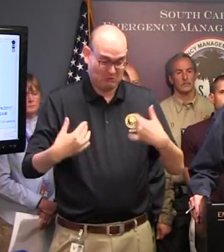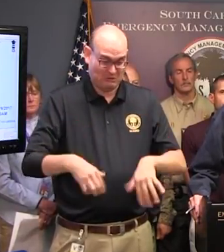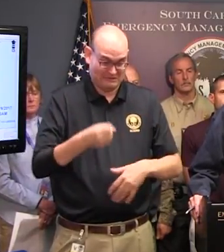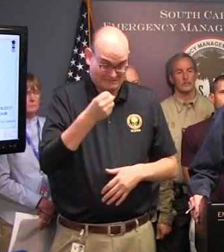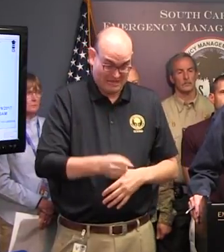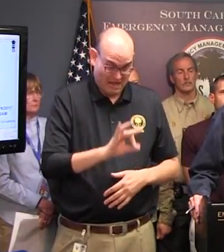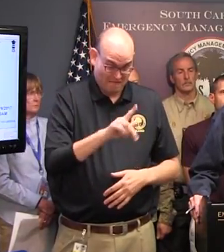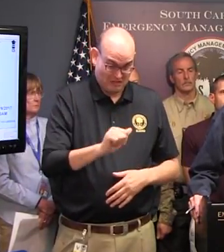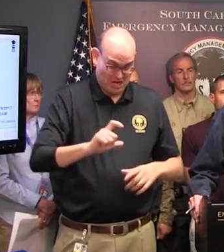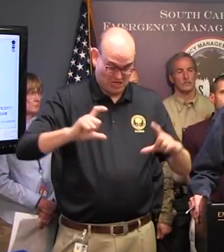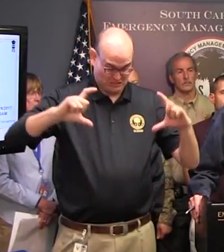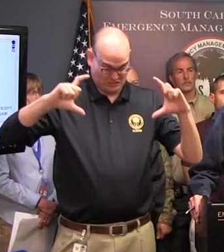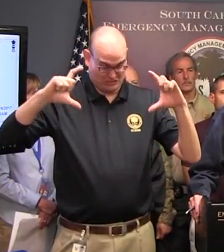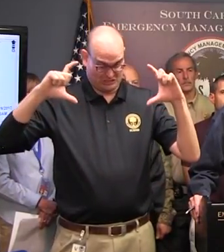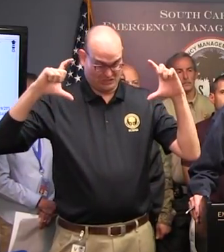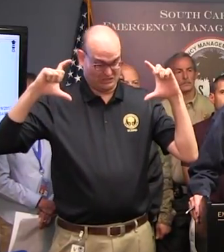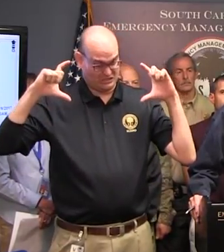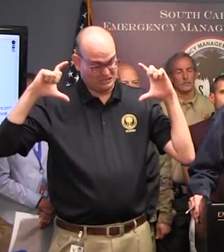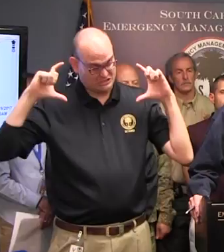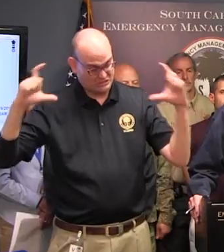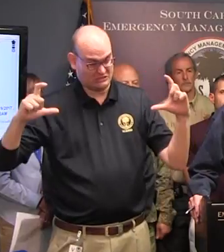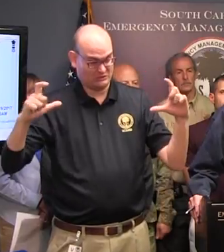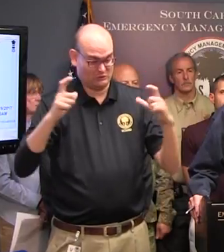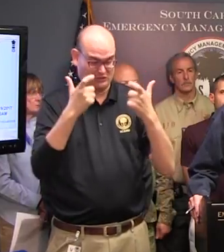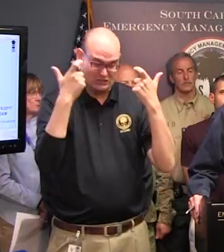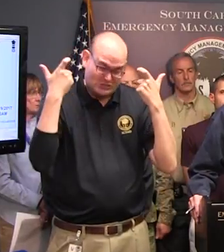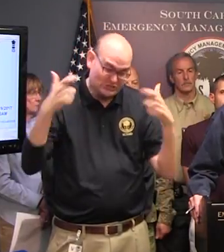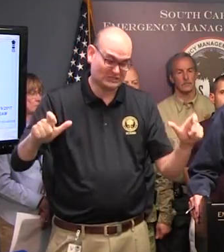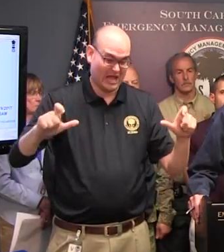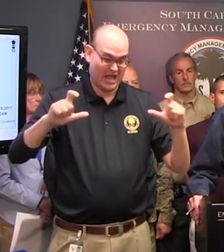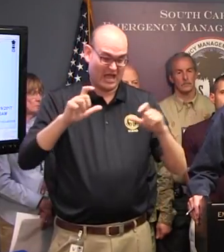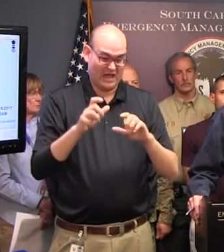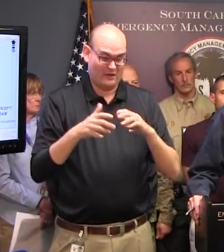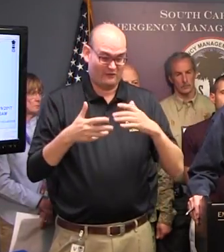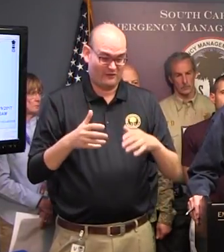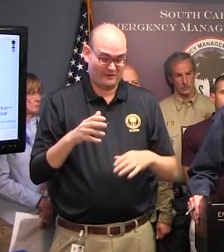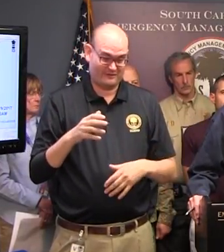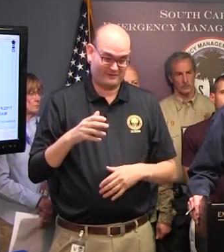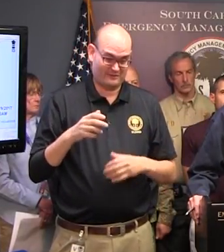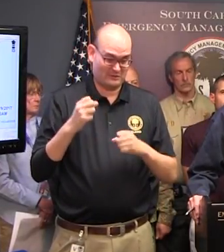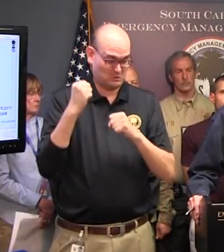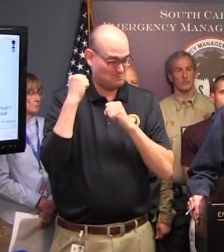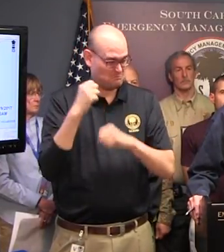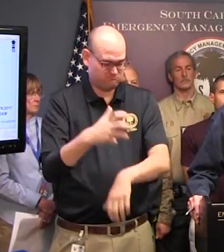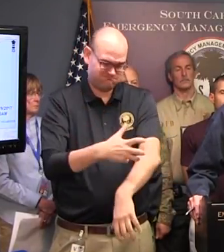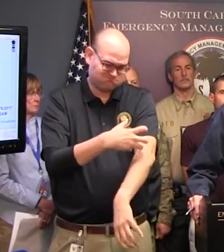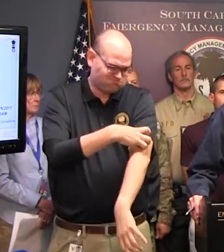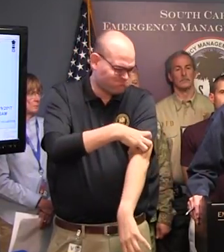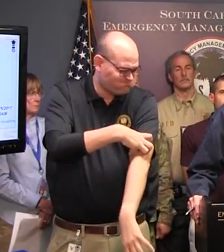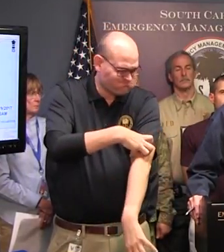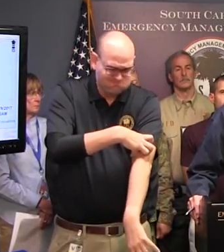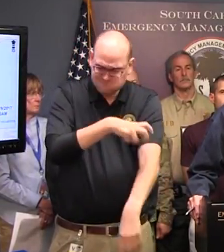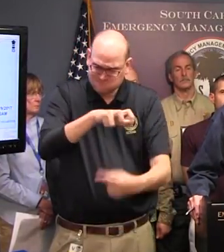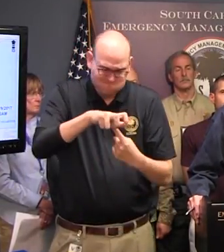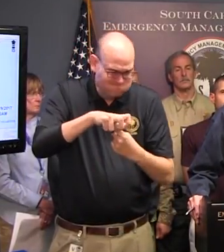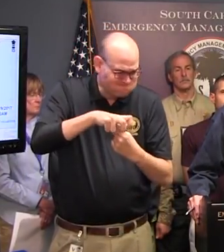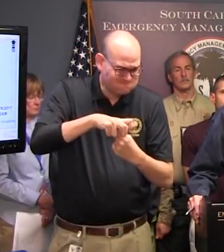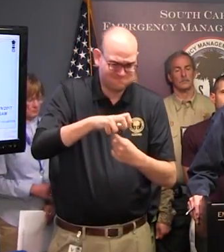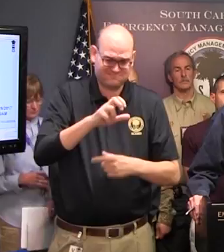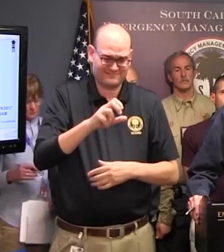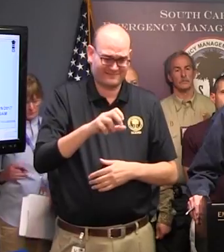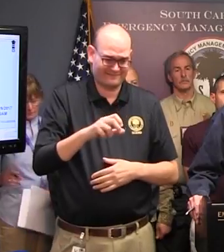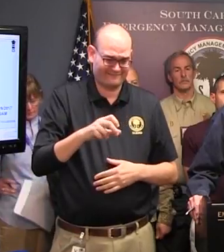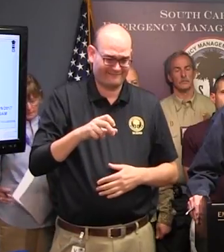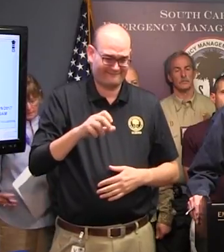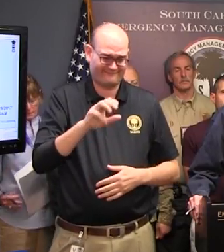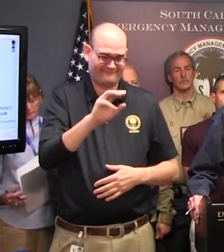powerful. Sometimes we forget how powerful it is. But everybody remembers Matthew. This will be likely in some spots